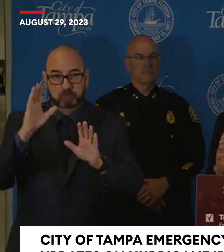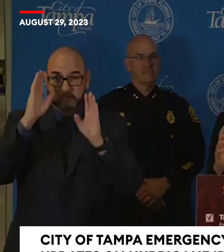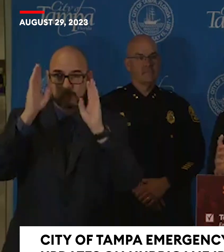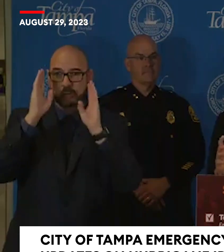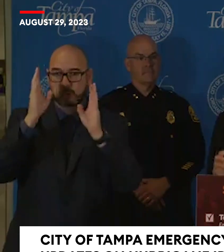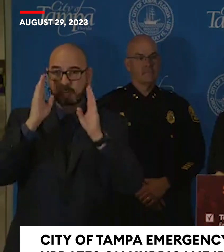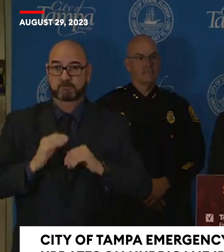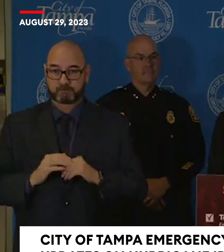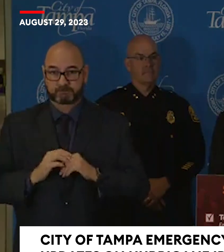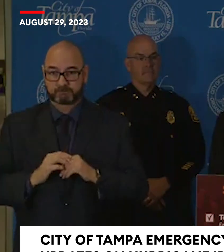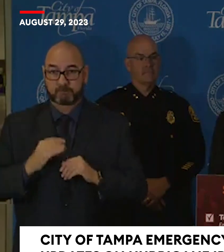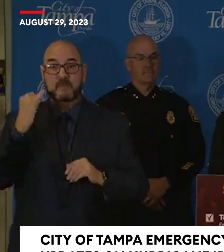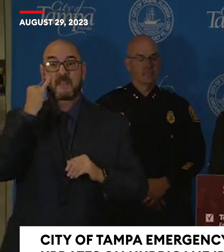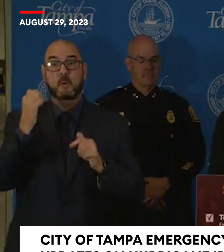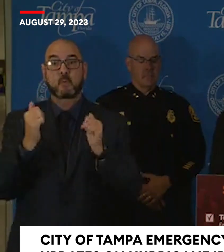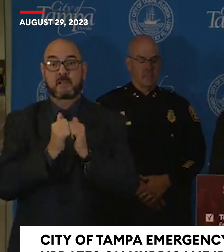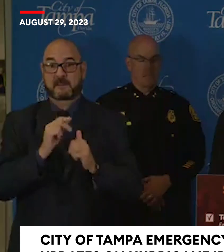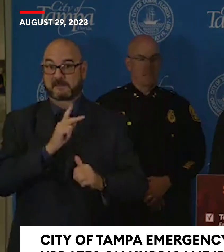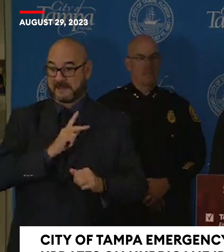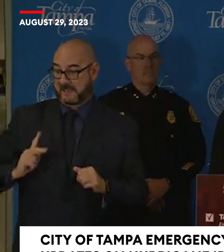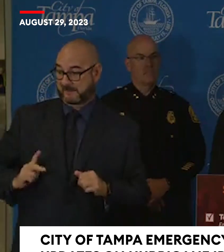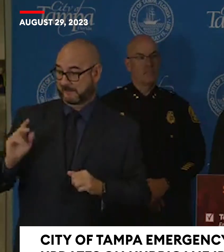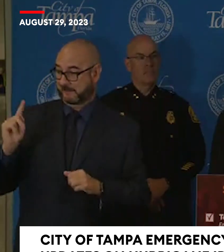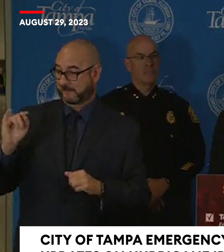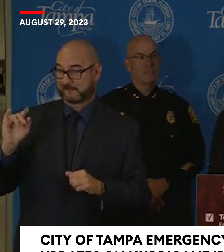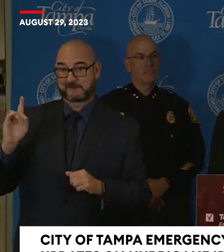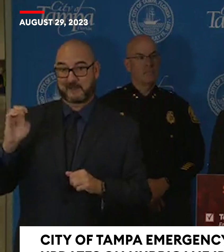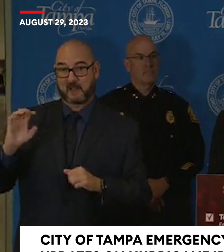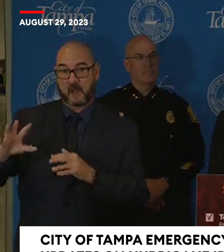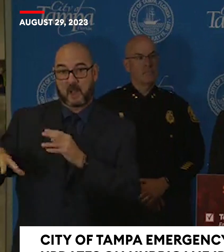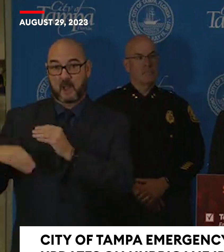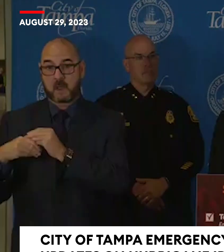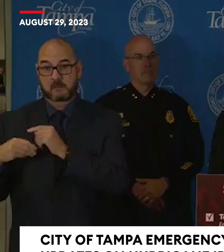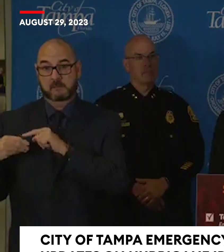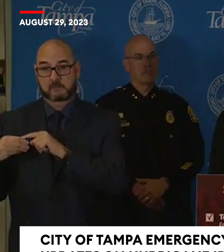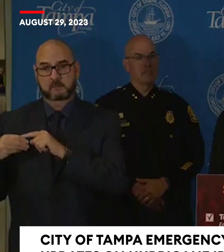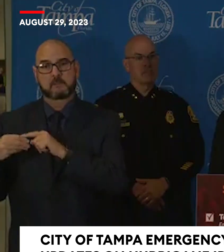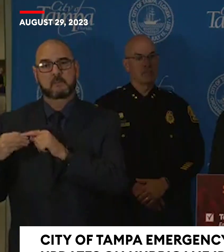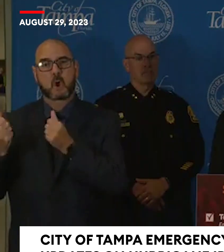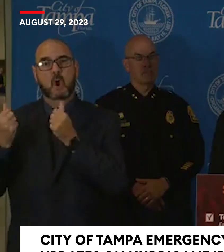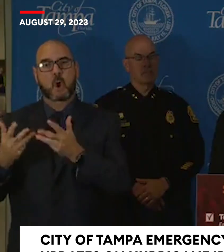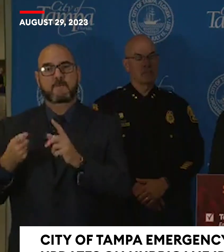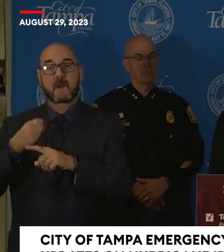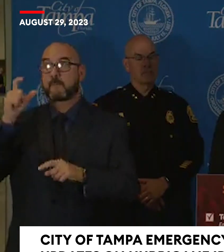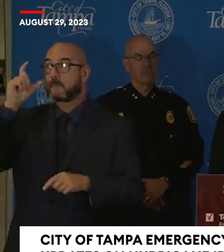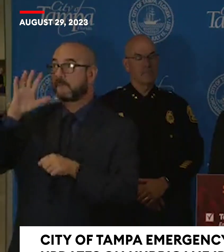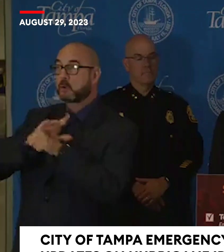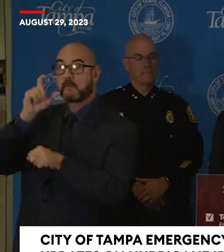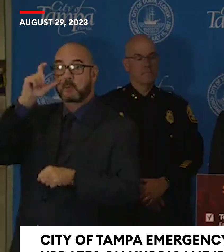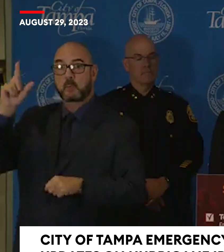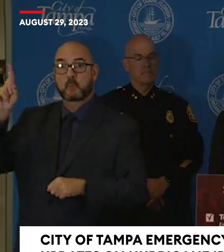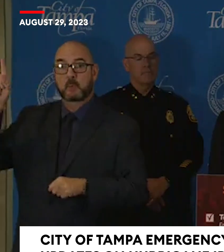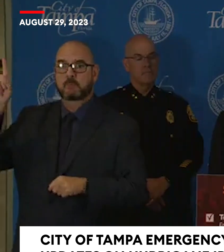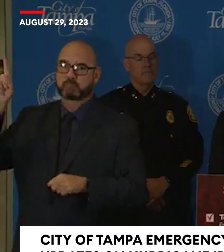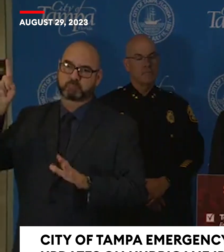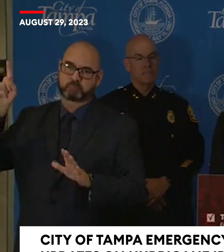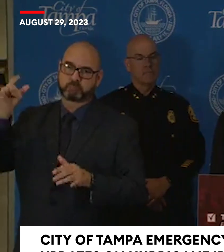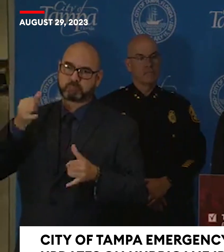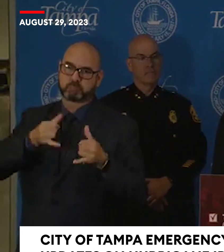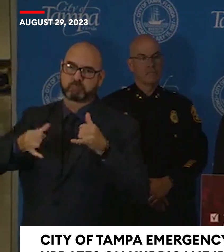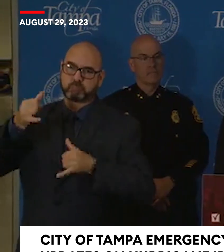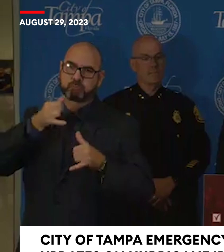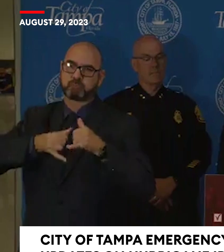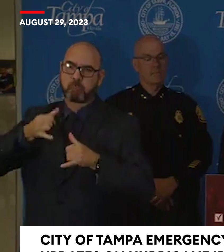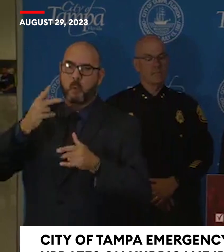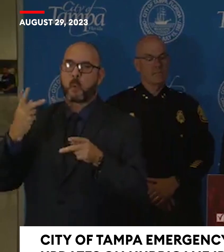tide, that higher tide caused by the full moon. And so we want everyone to be very, very cognizant of that and